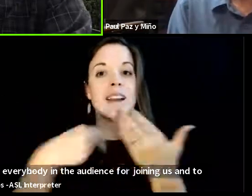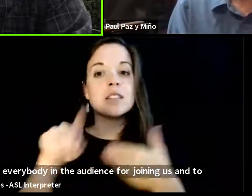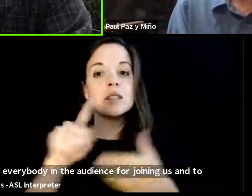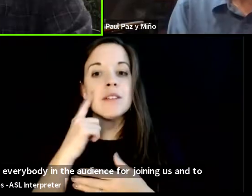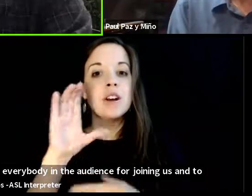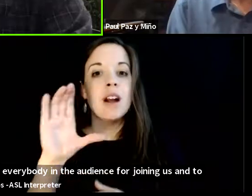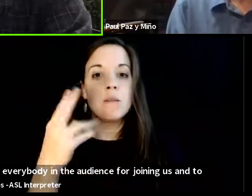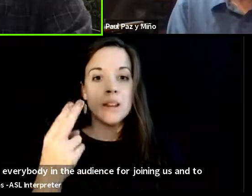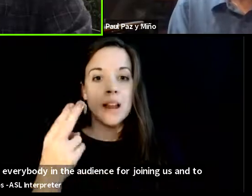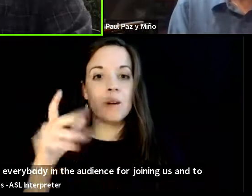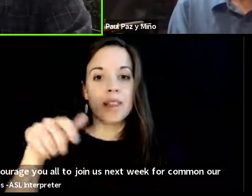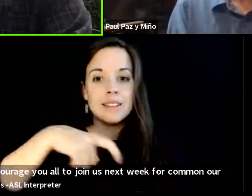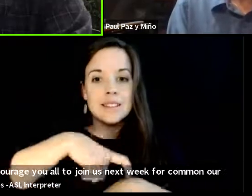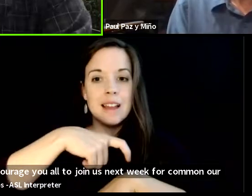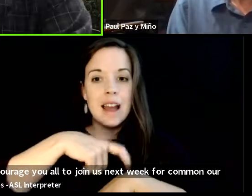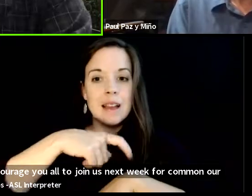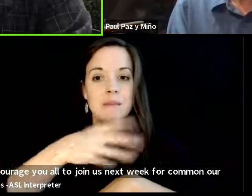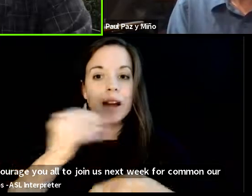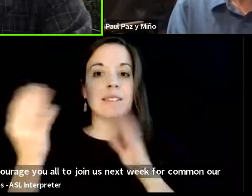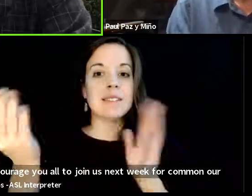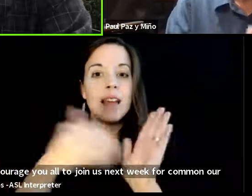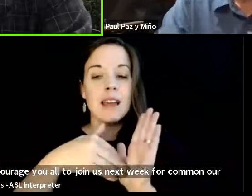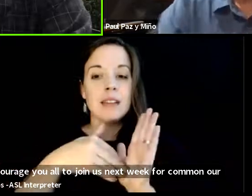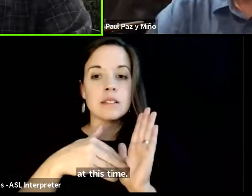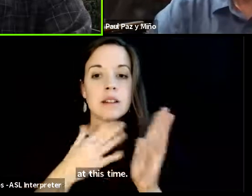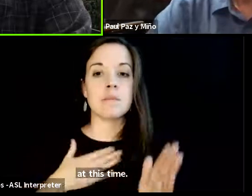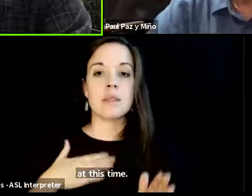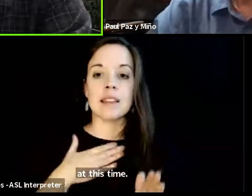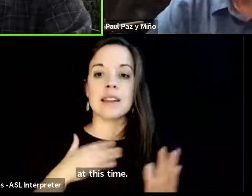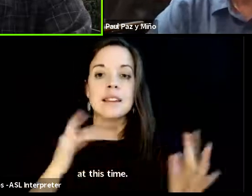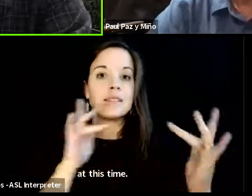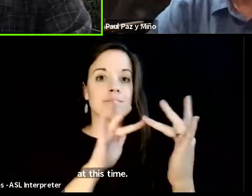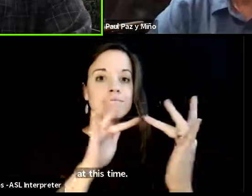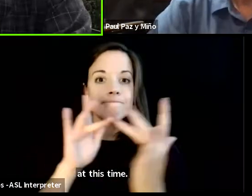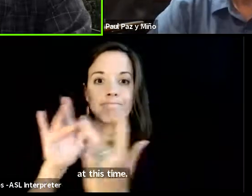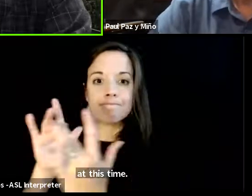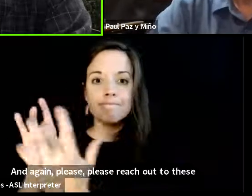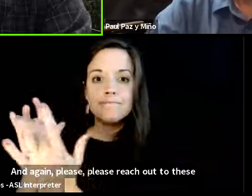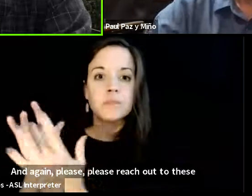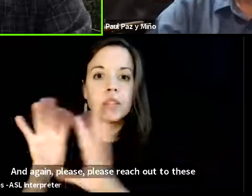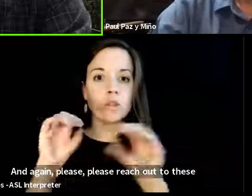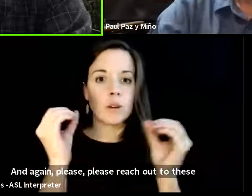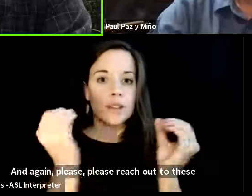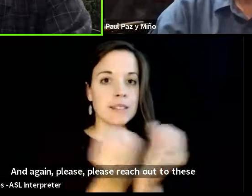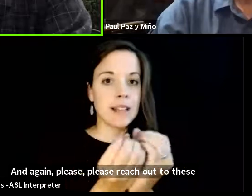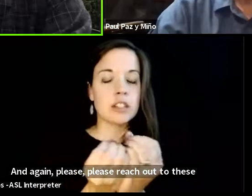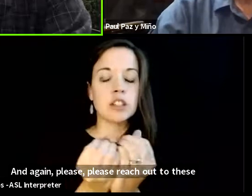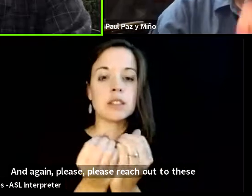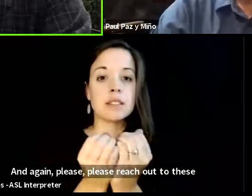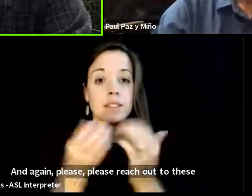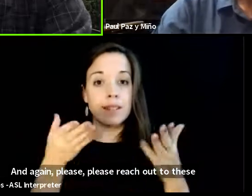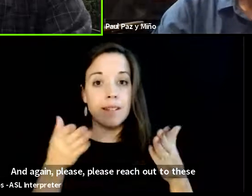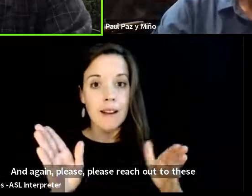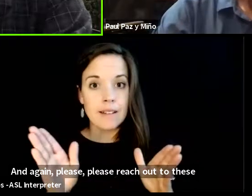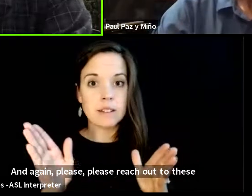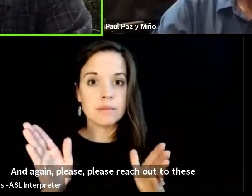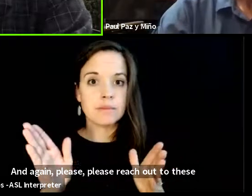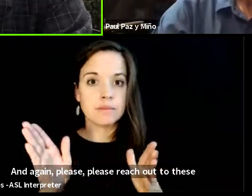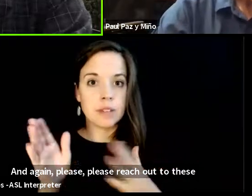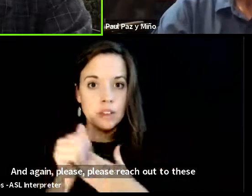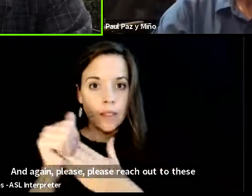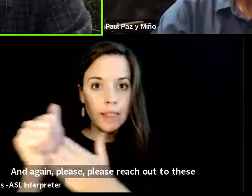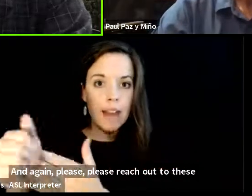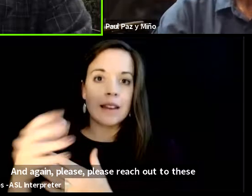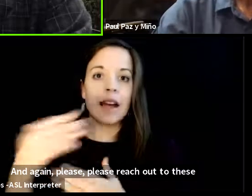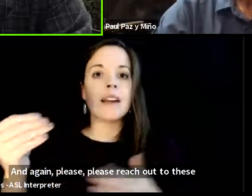at this time um and again please um please reach out to these organizations as you're led um and tune